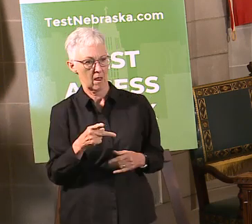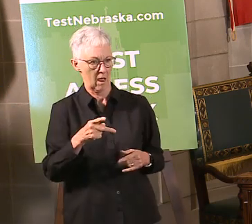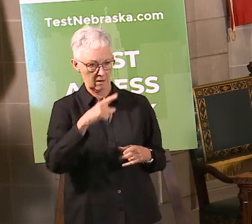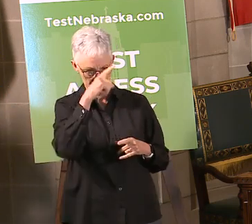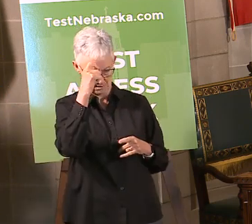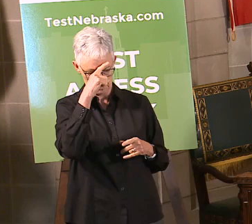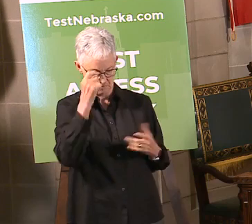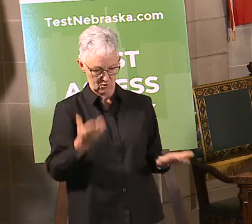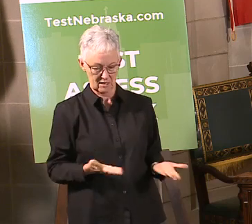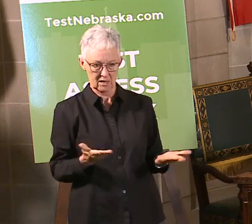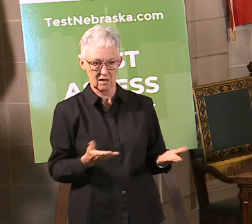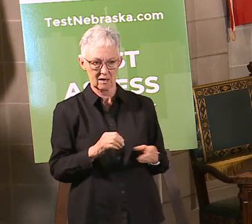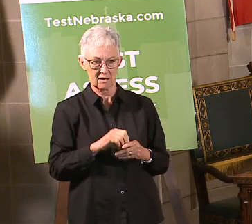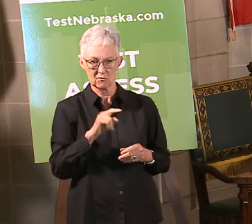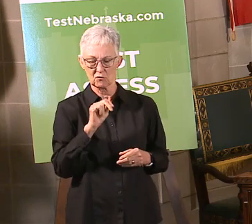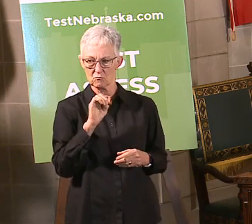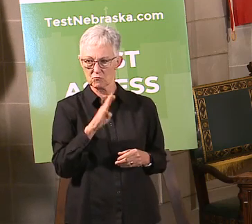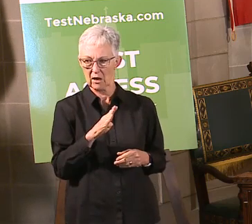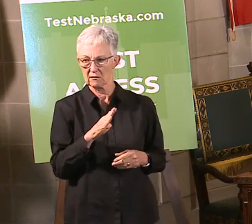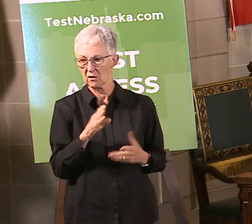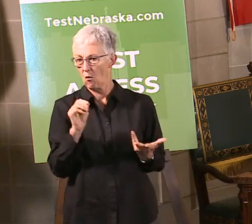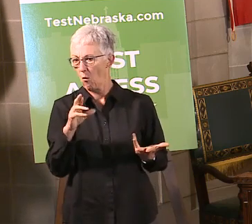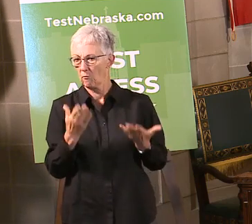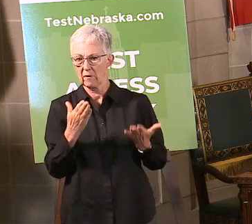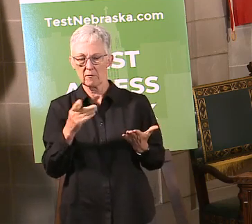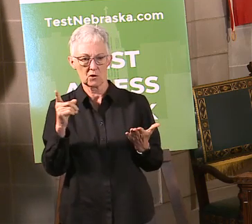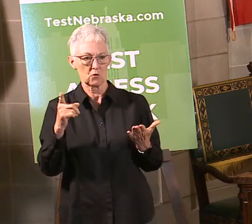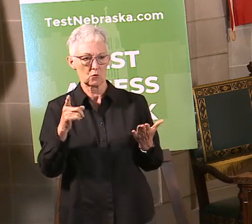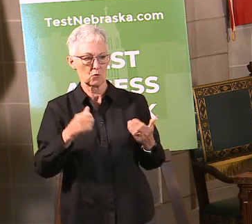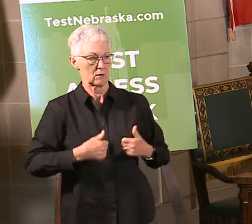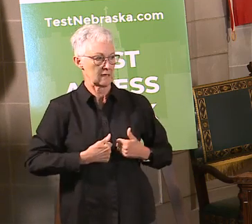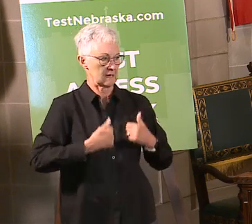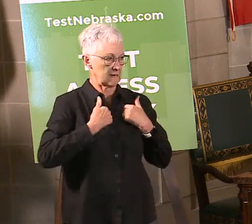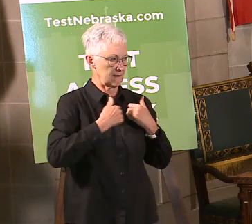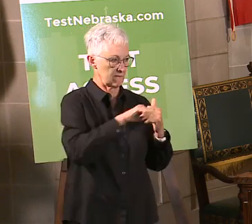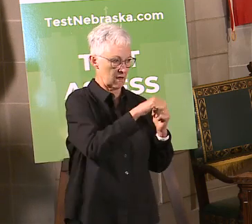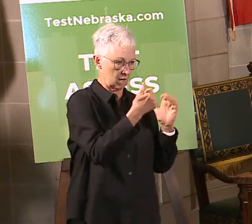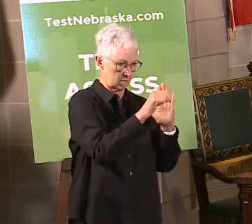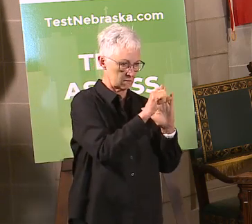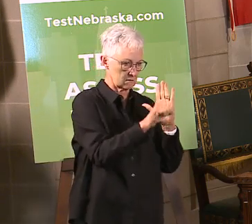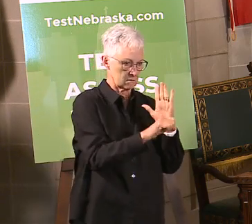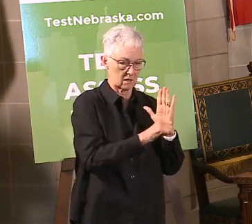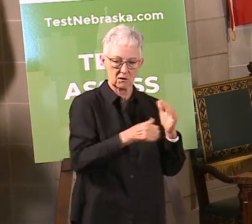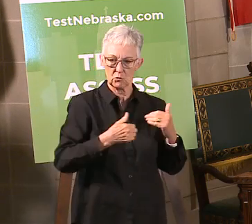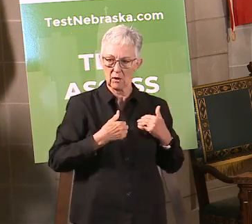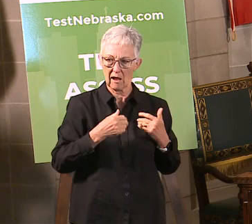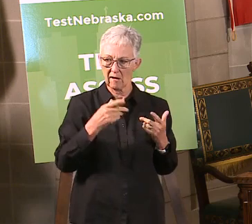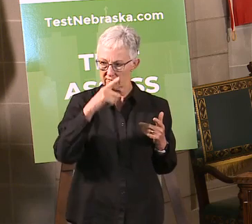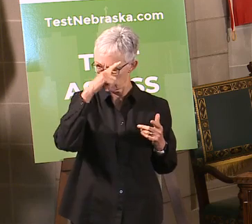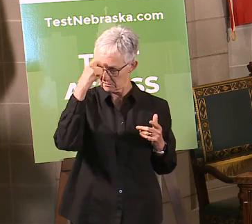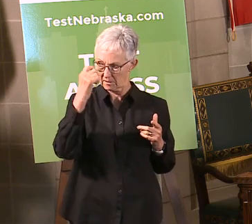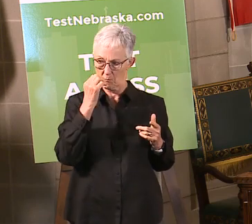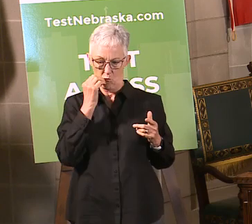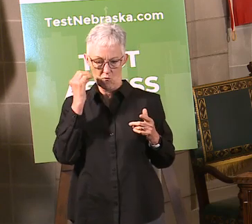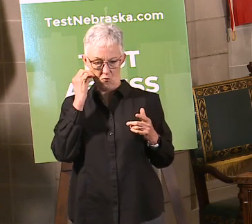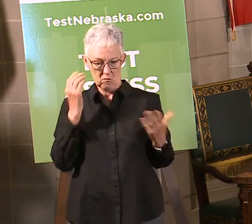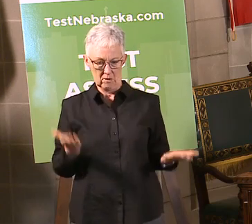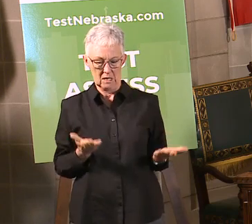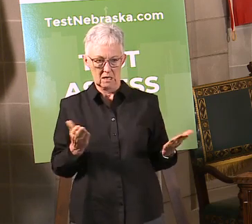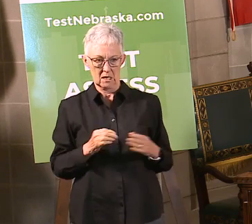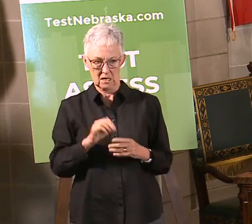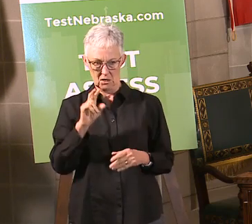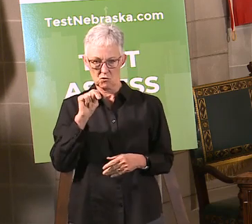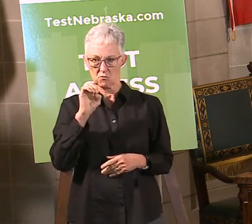are, say, visiting your lake house here in Nebraska, same deal if you're coming from out of state, quarantine for two